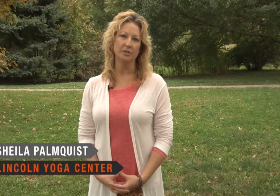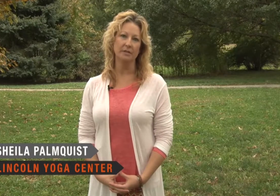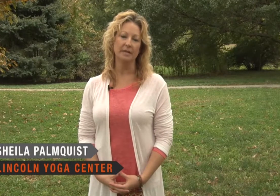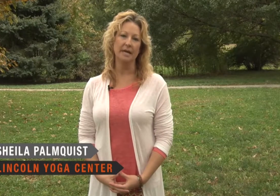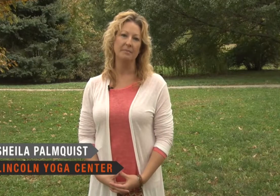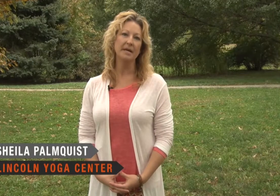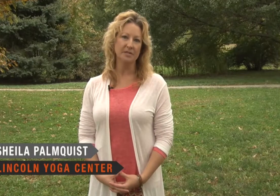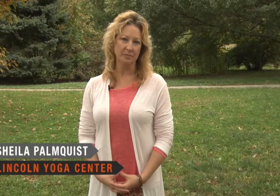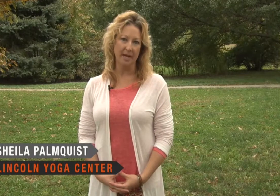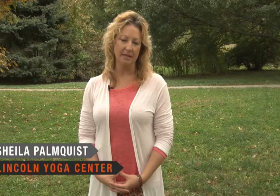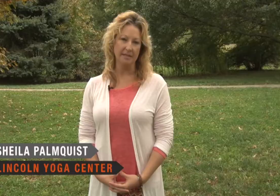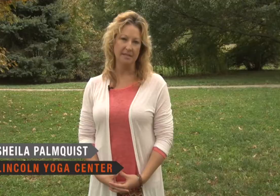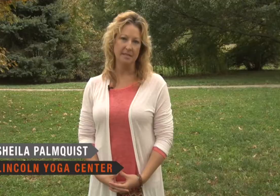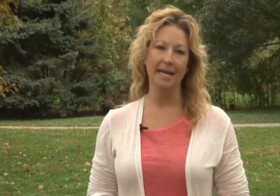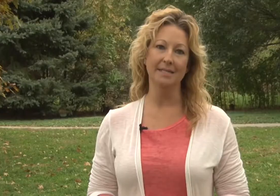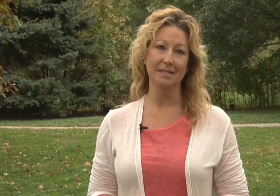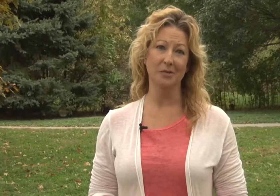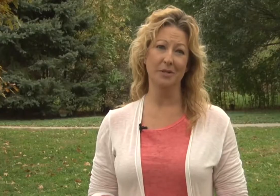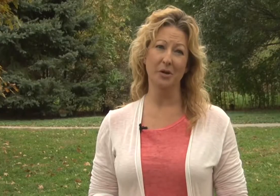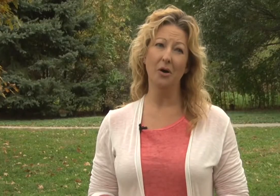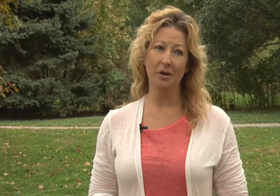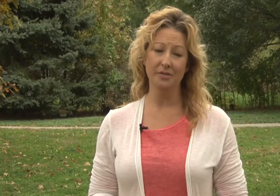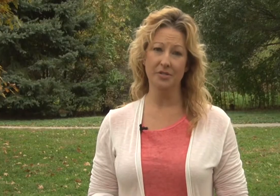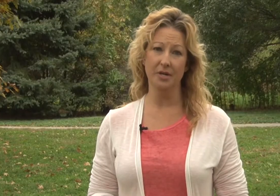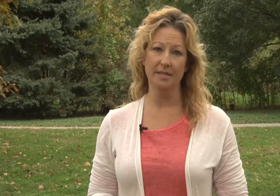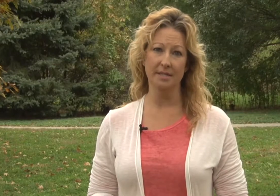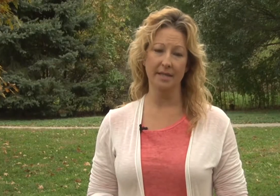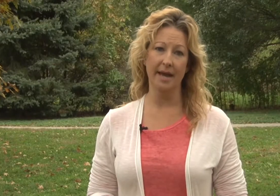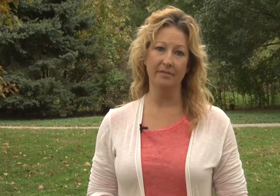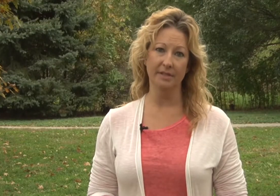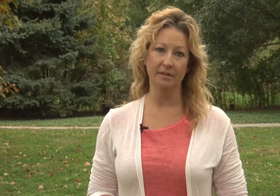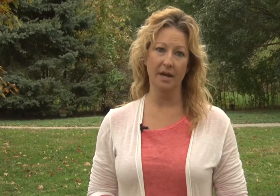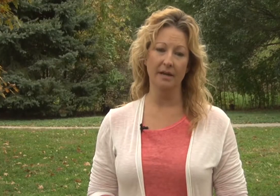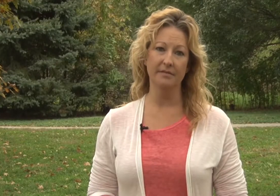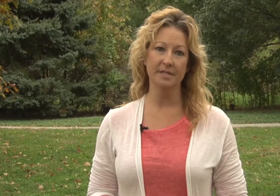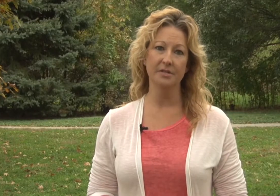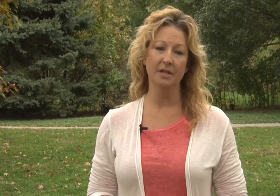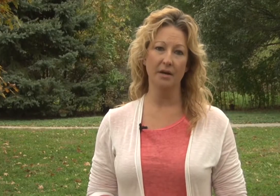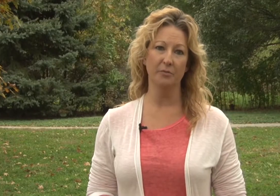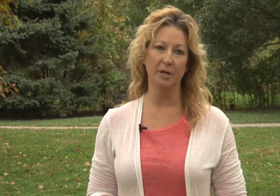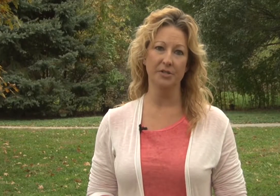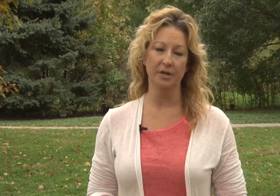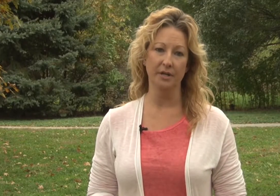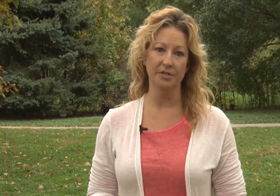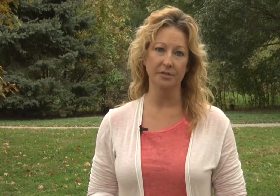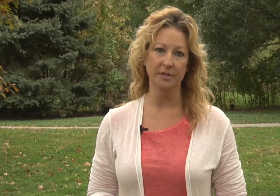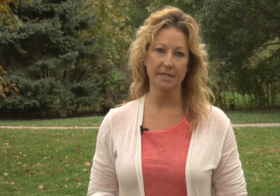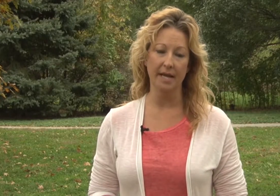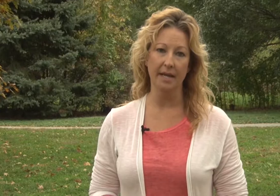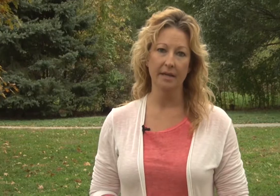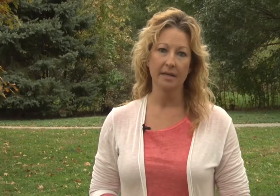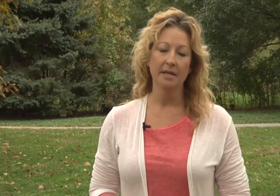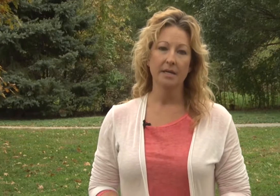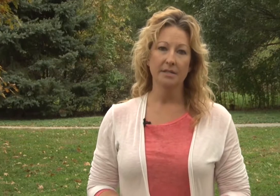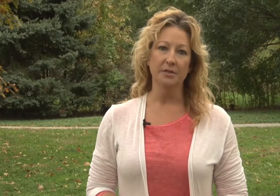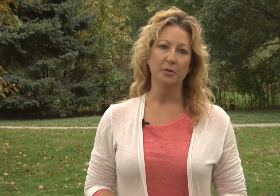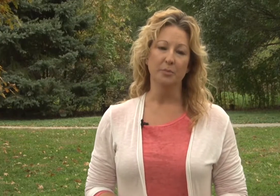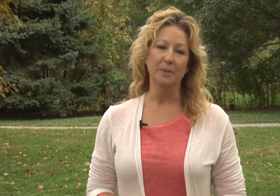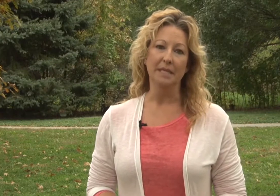and mental balance and deal with all the stress that they have in their lives. There's a lot of pressure on our children today to be